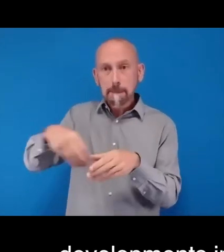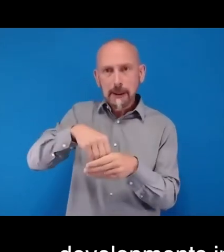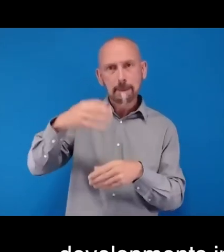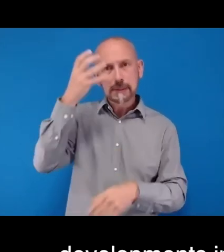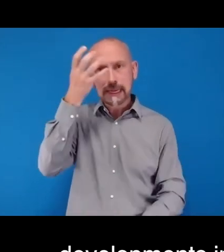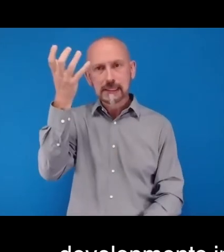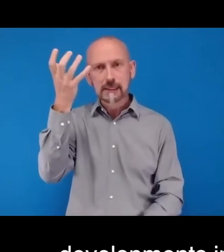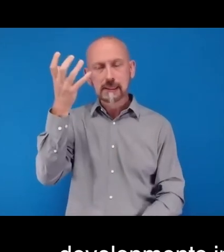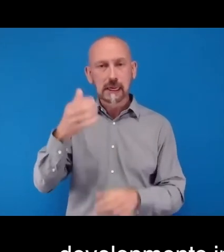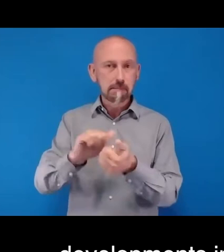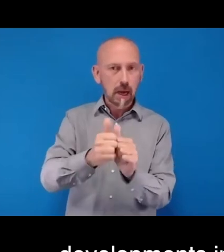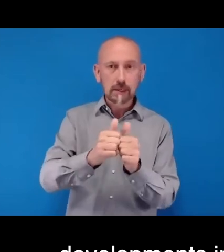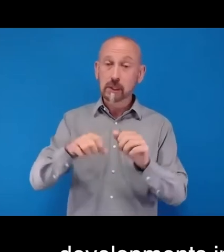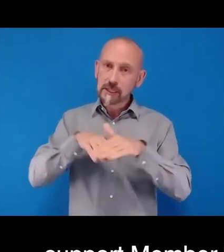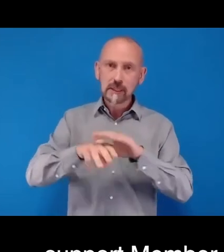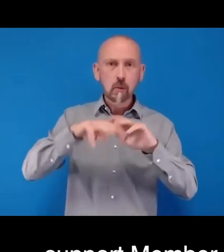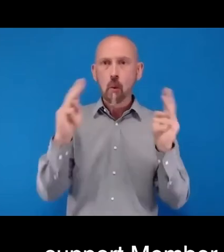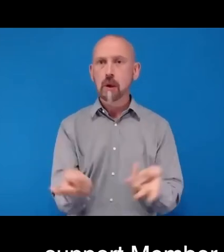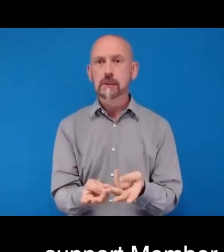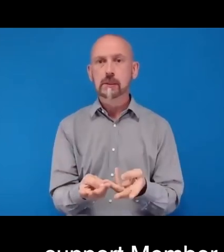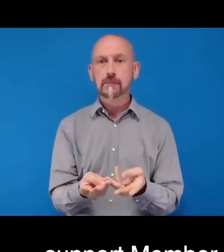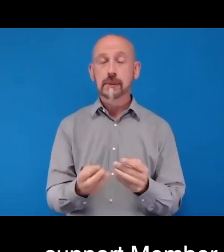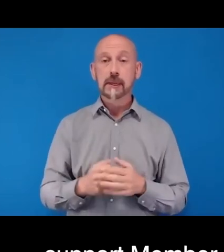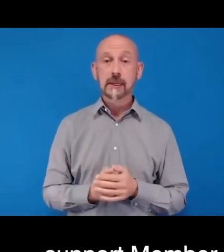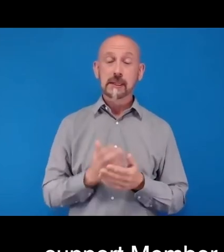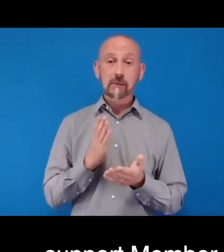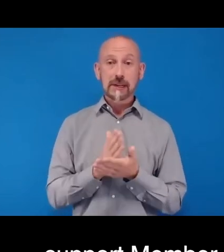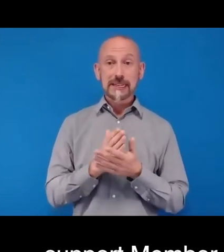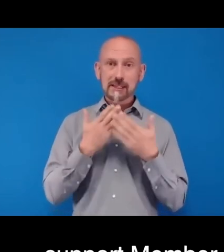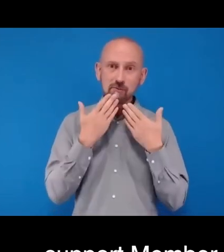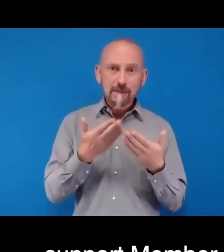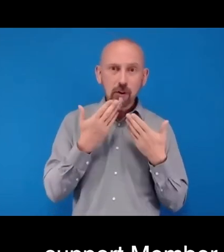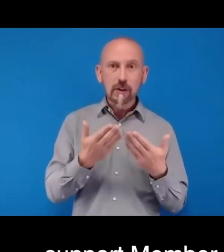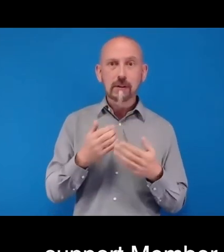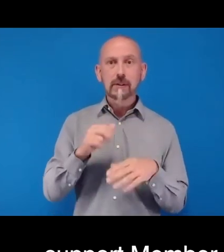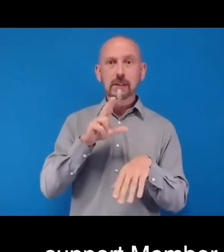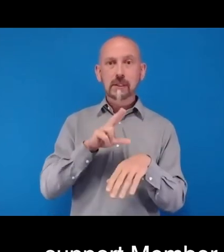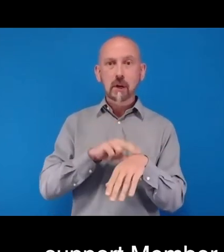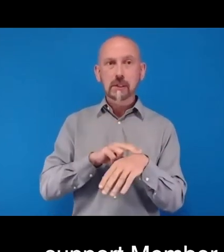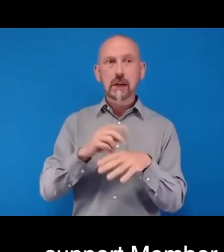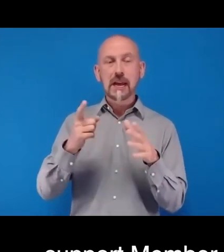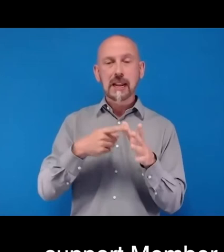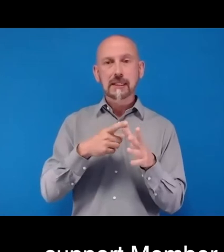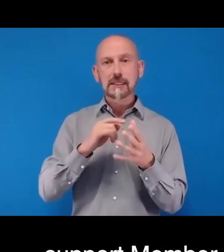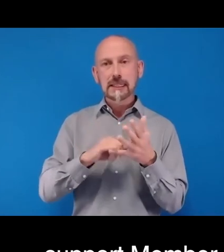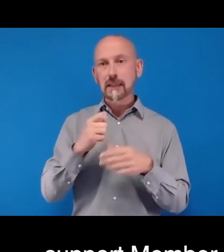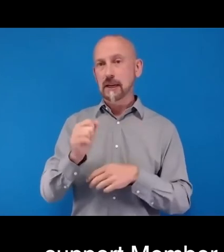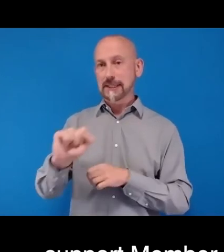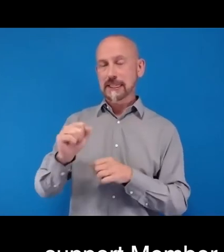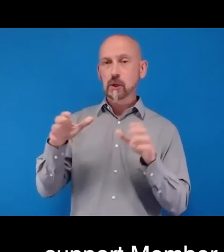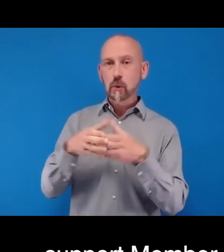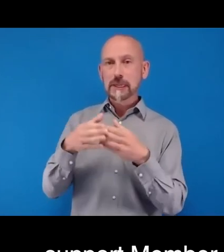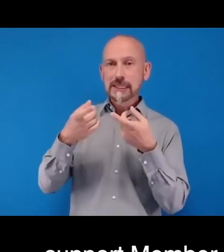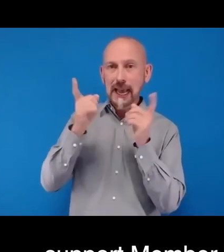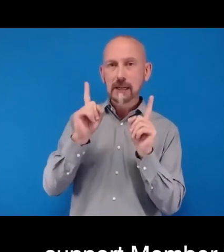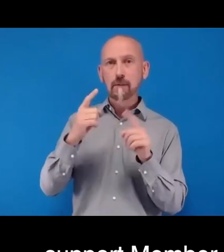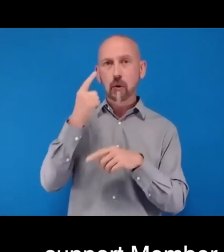around the world. We are extremely grateful to be joined by Dr. We Alakos-Sieza, Unit Head, Sensory